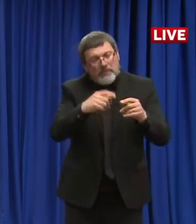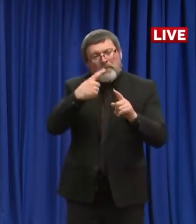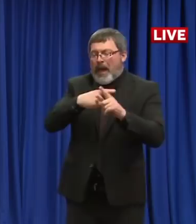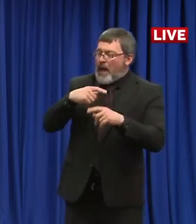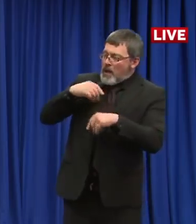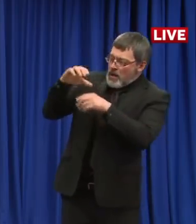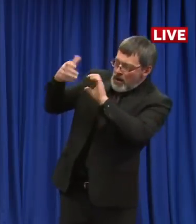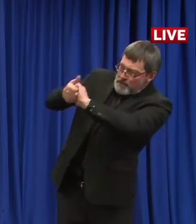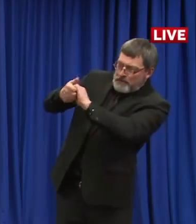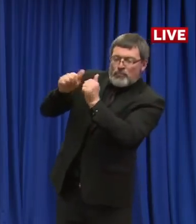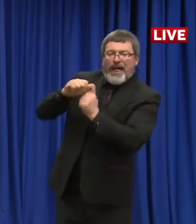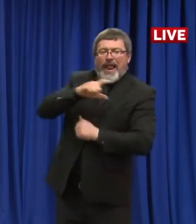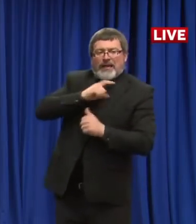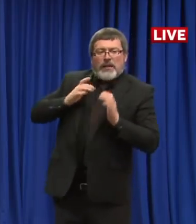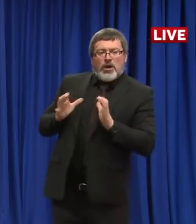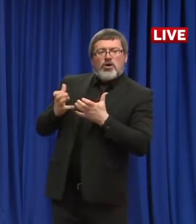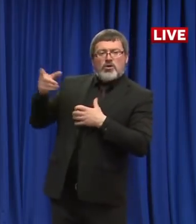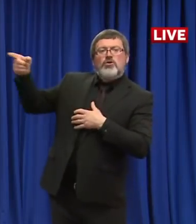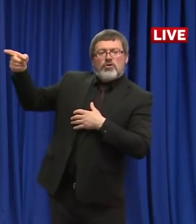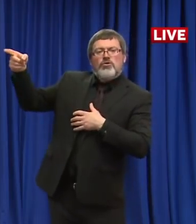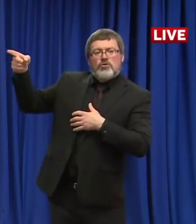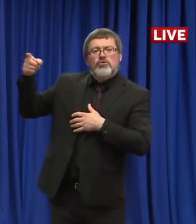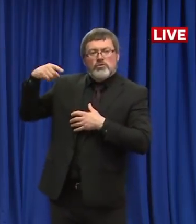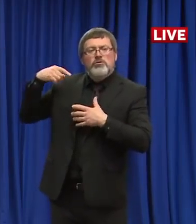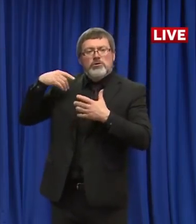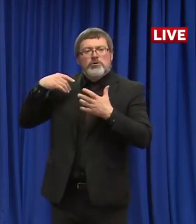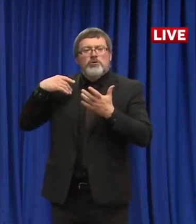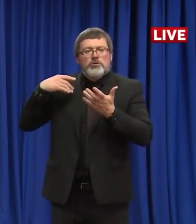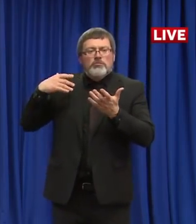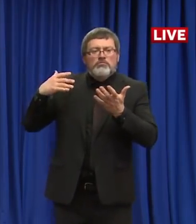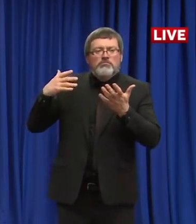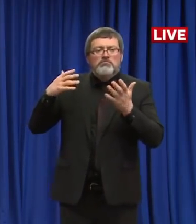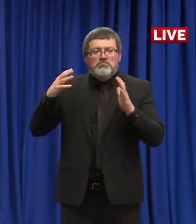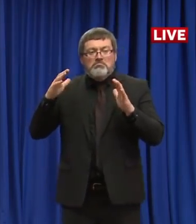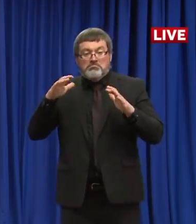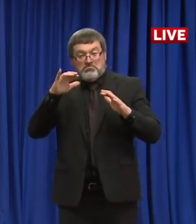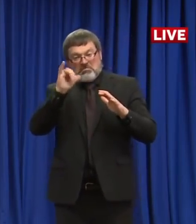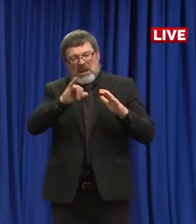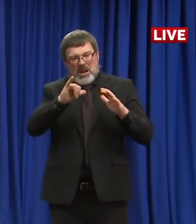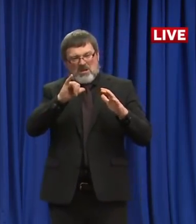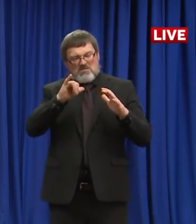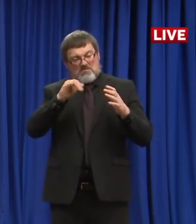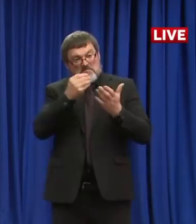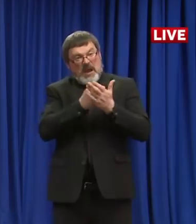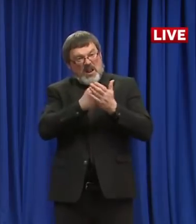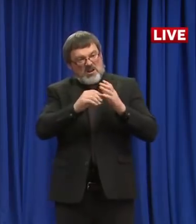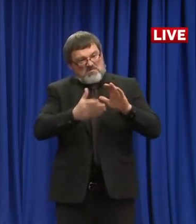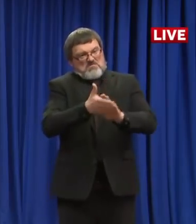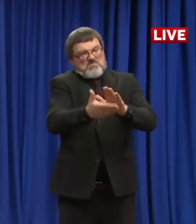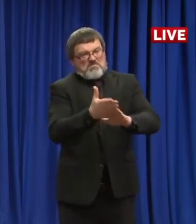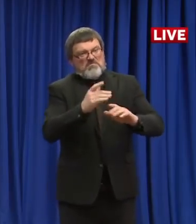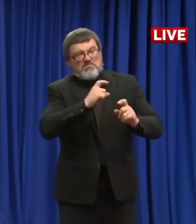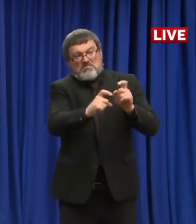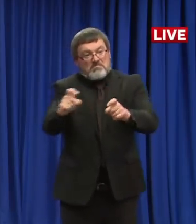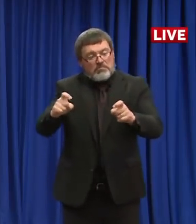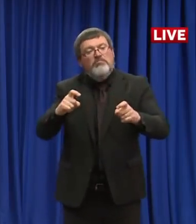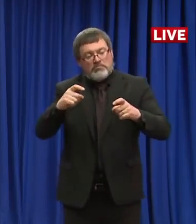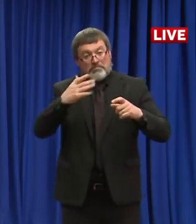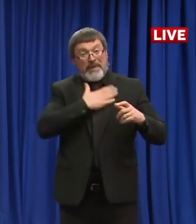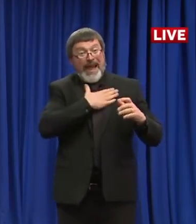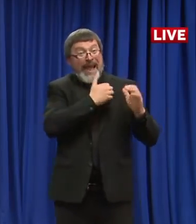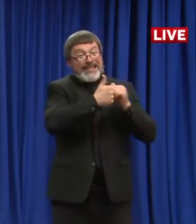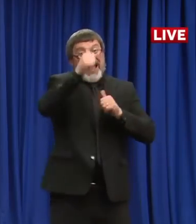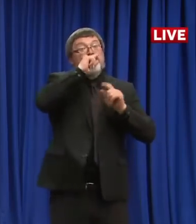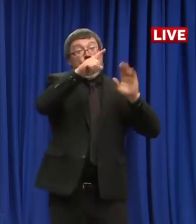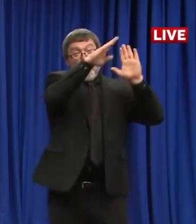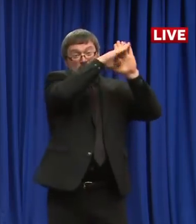executive action to go through the end of June right now, and then we'll kind of take it month to month or a couple months at a time, however we see fit. But again, the things will look, I